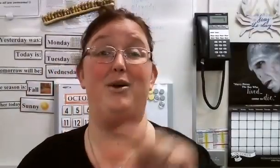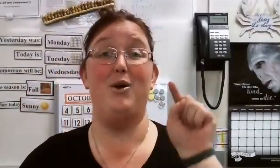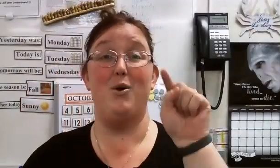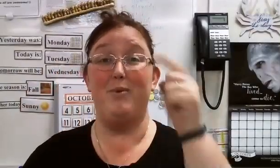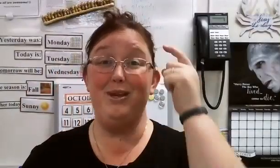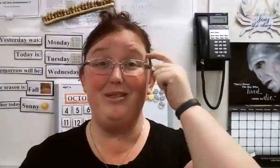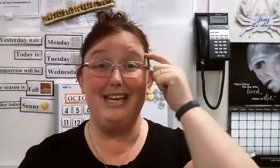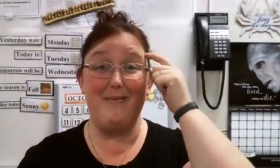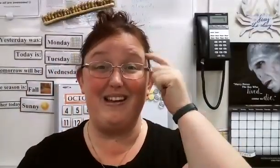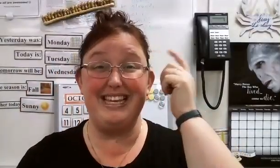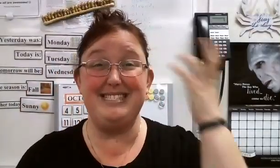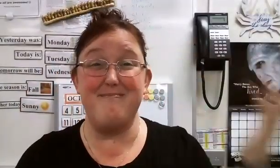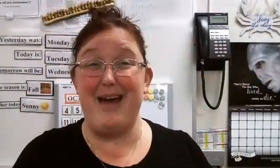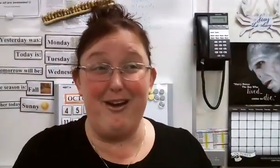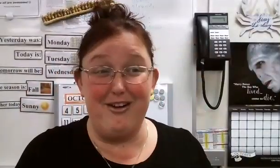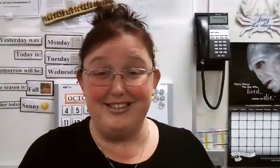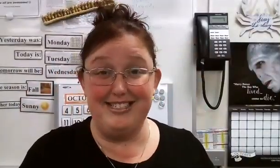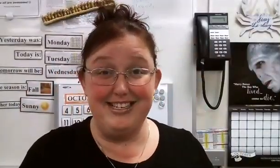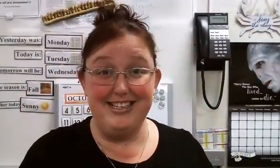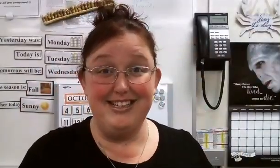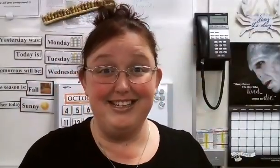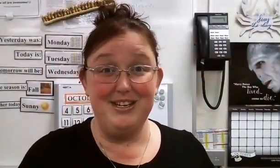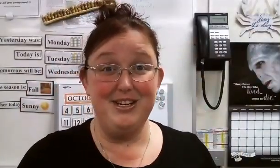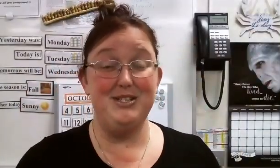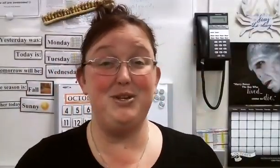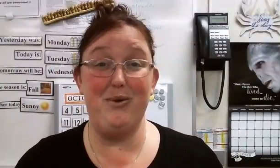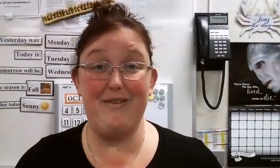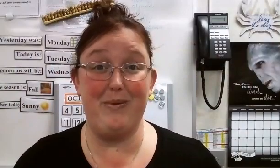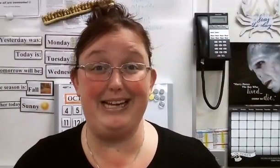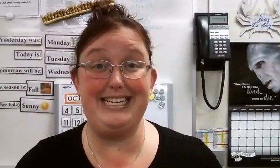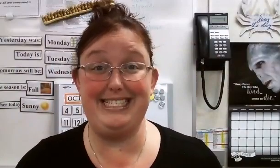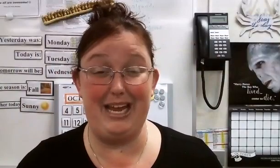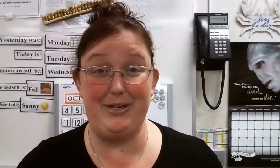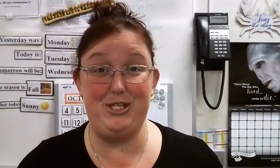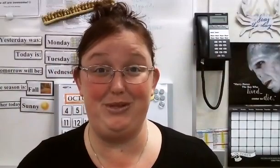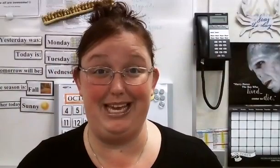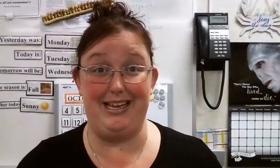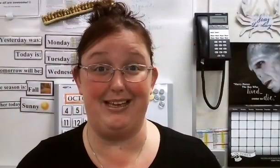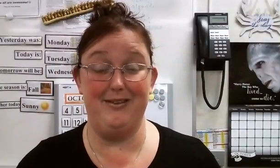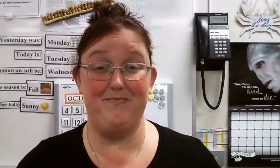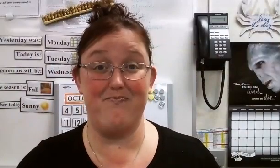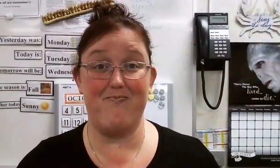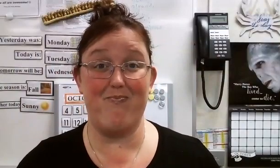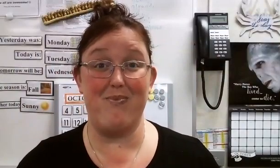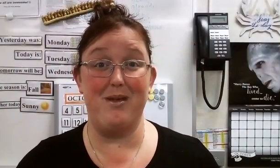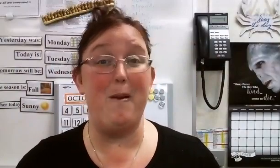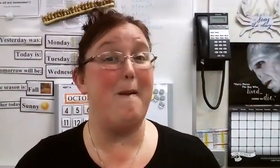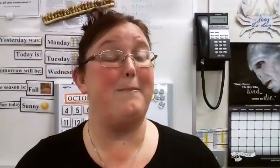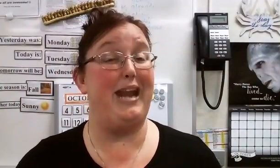What you think about things matters. So you have the right to say what you think. But